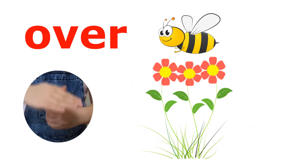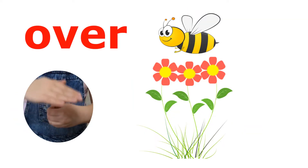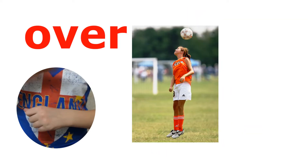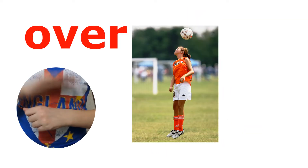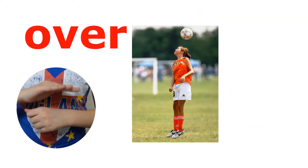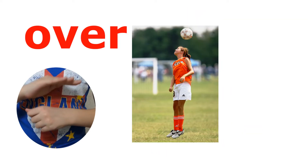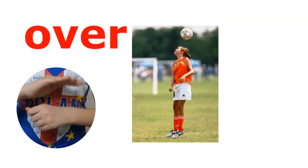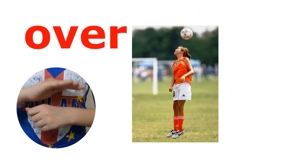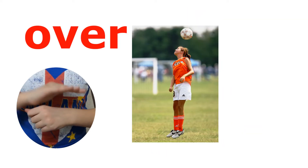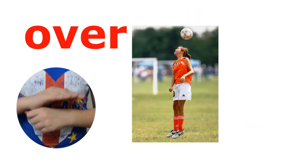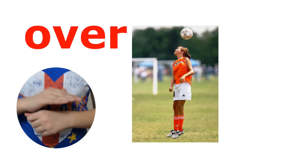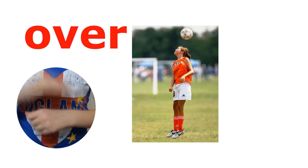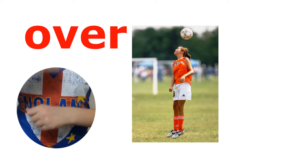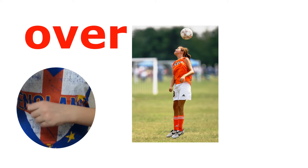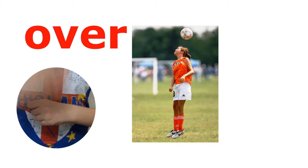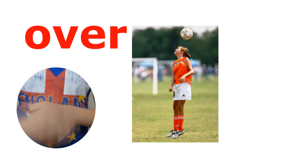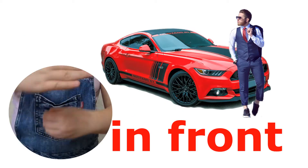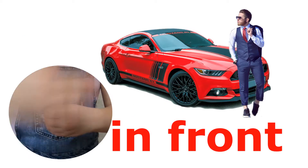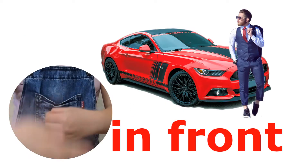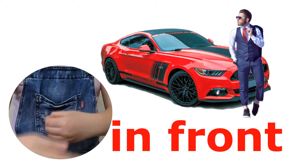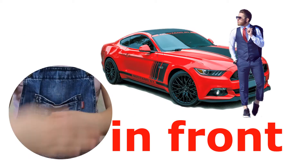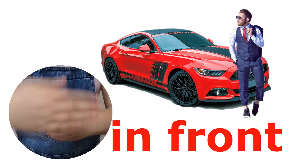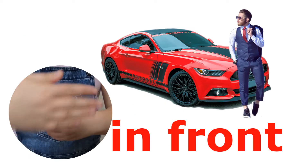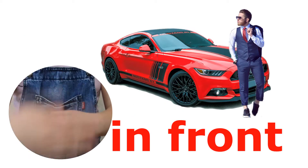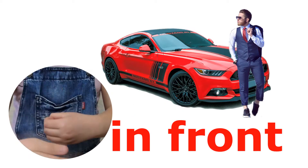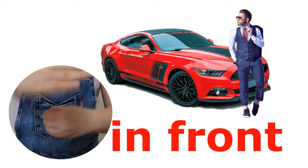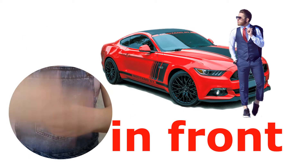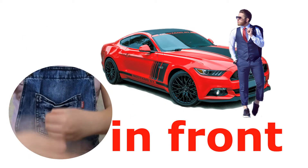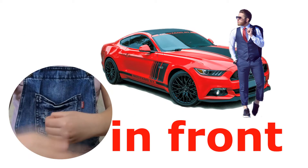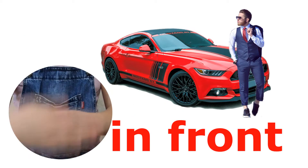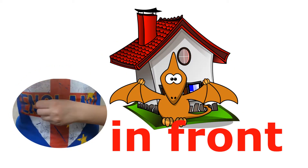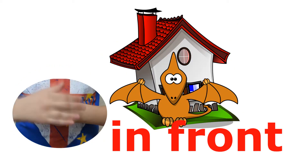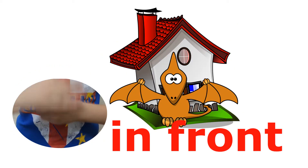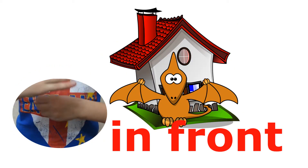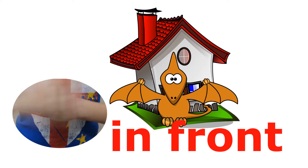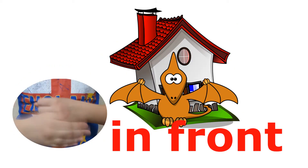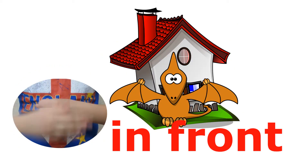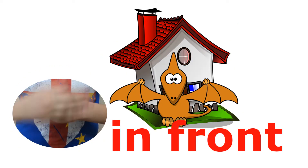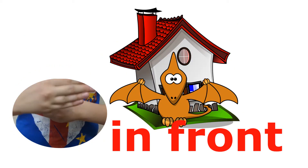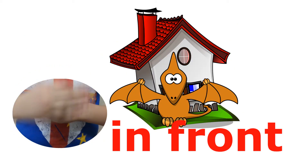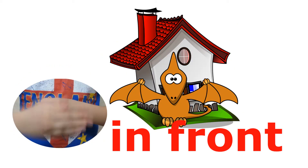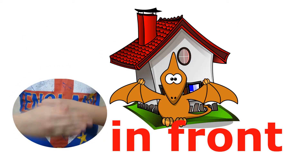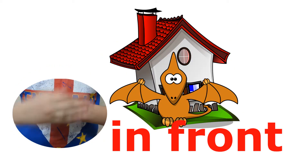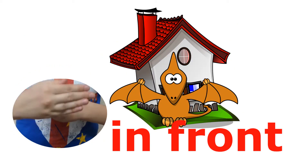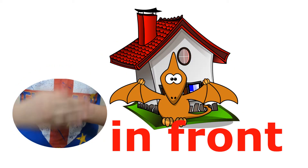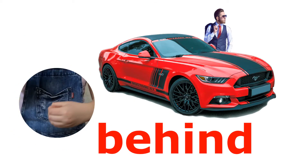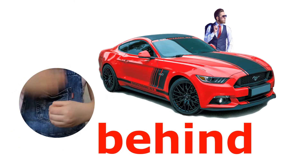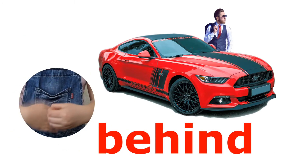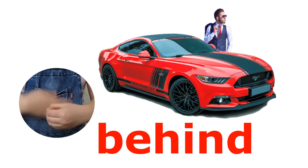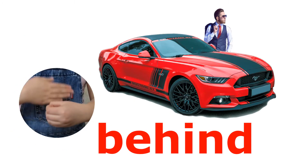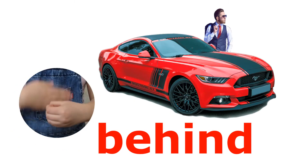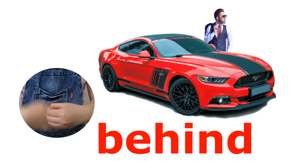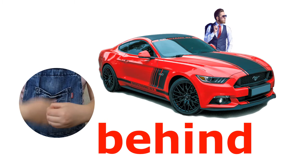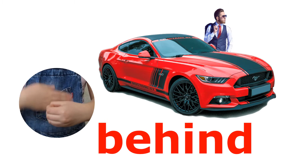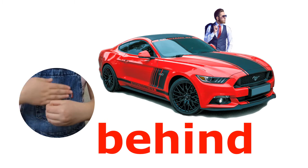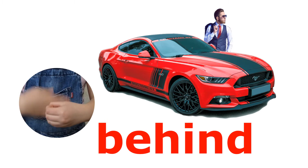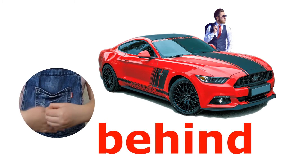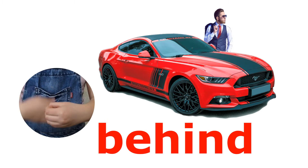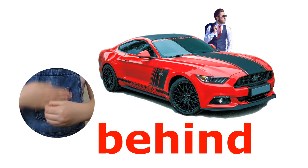over the head, in front of the car, in front of the house, behind the car,